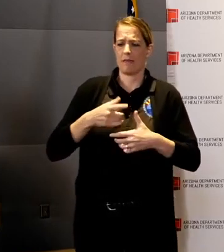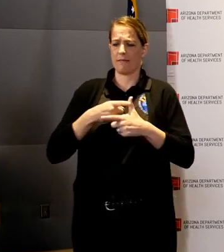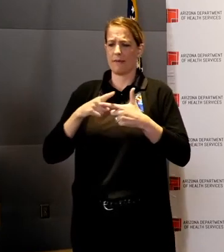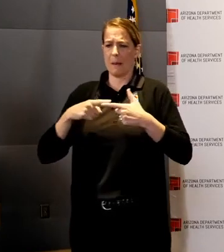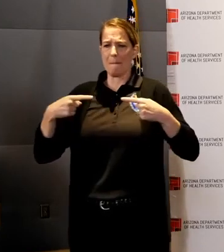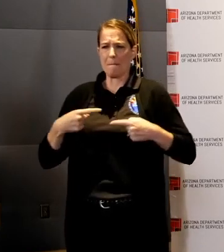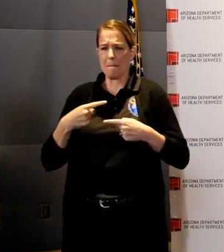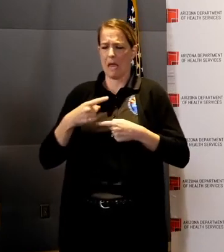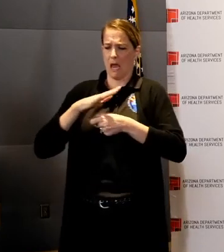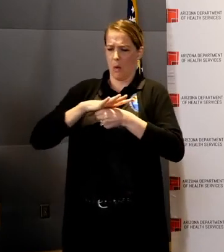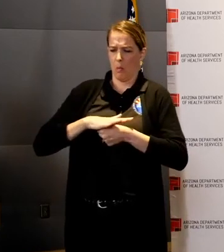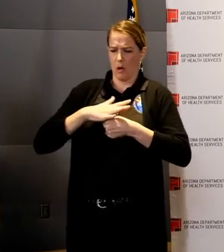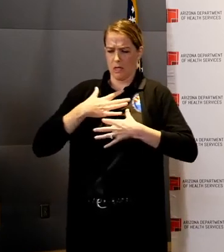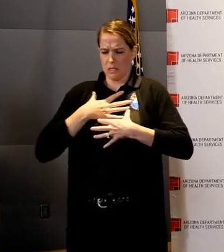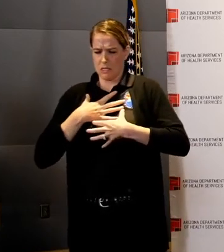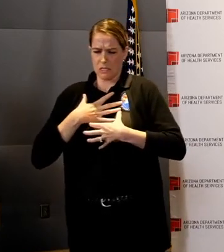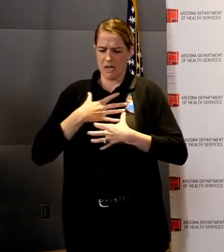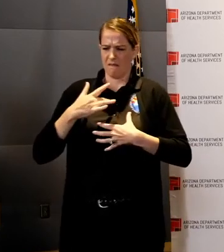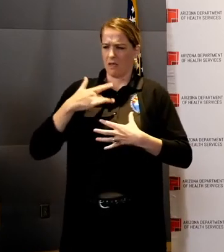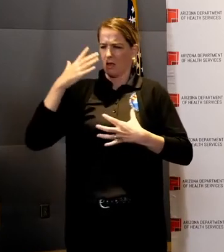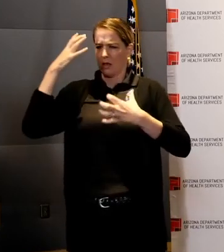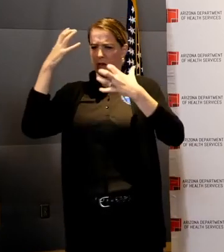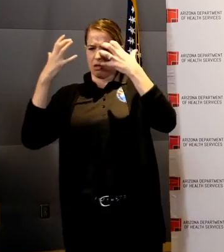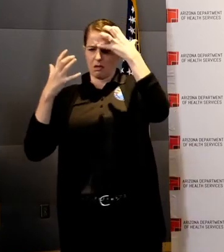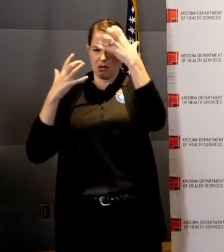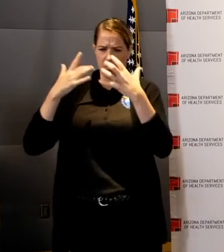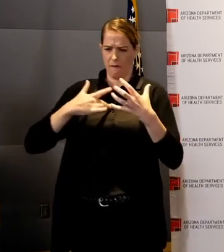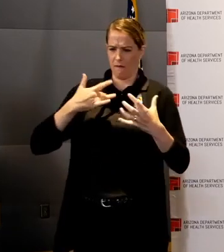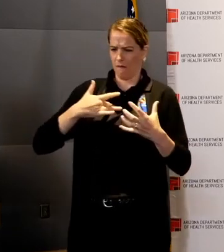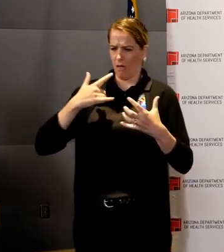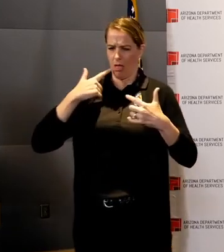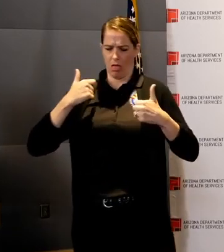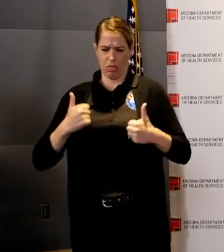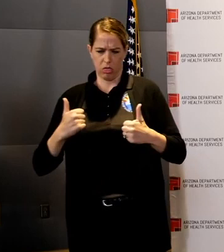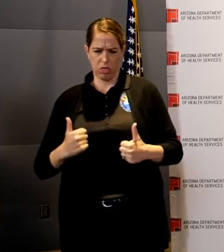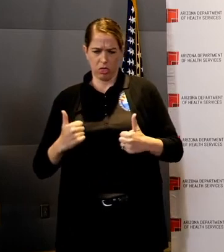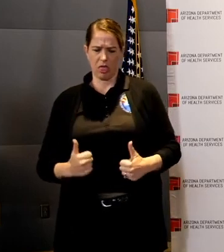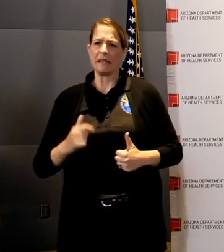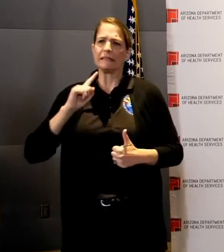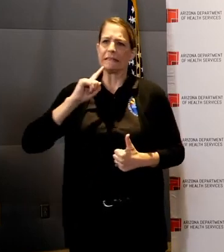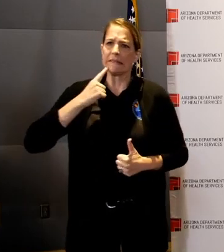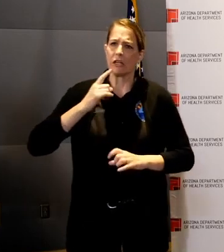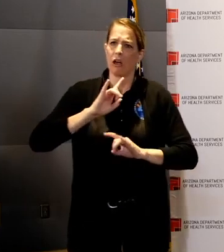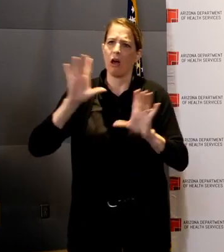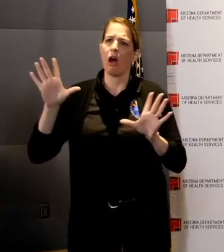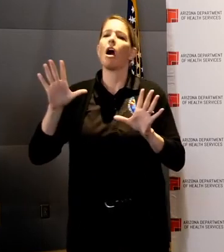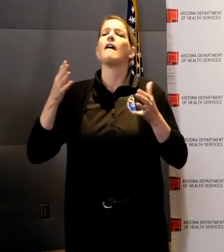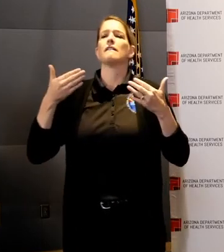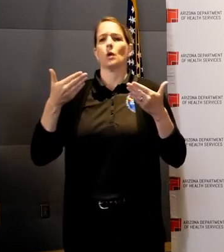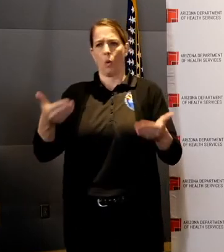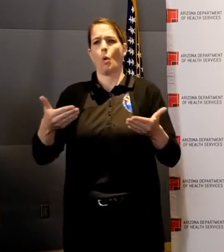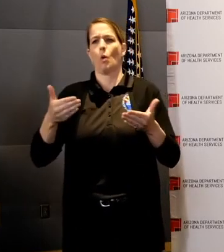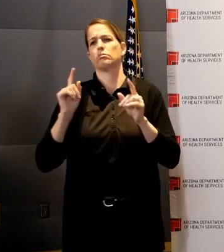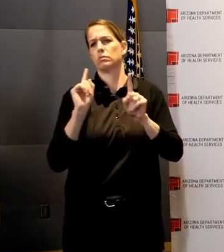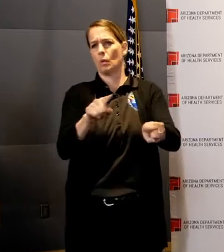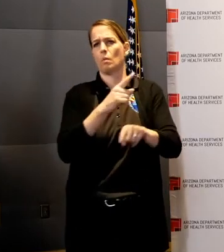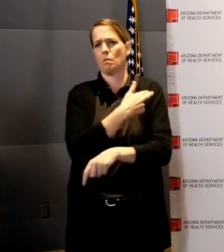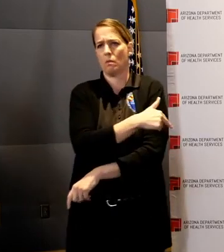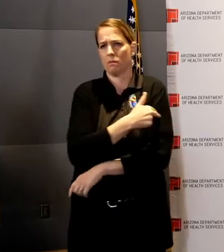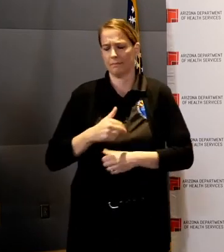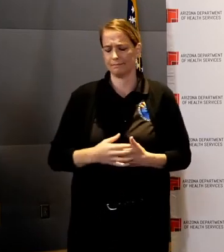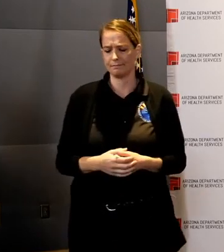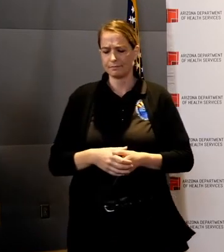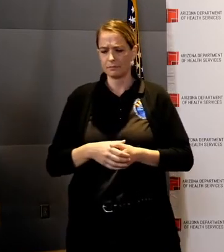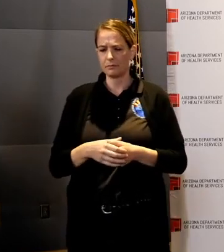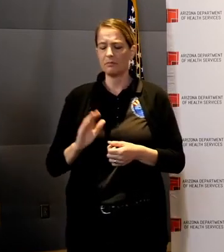constant dizziness, or other serious concerning or worsening symptoms. Our work with commercial partners